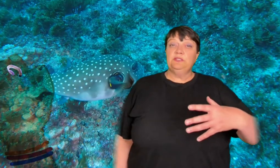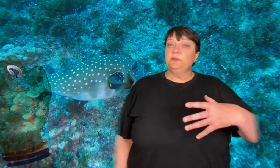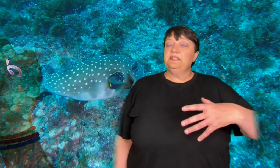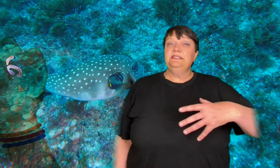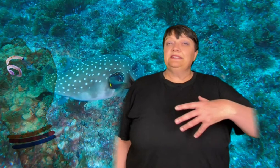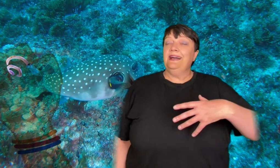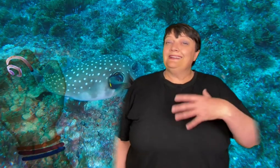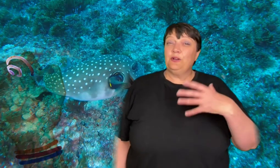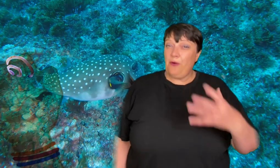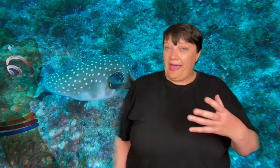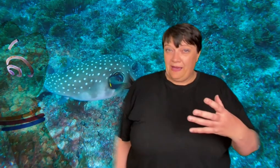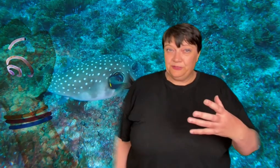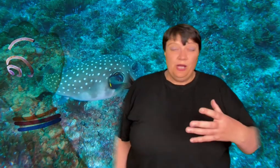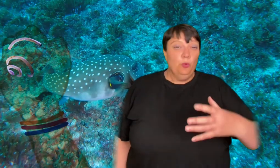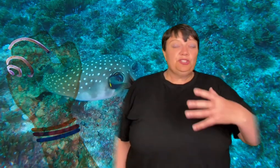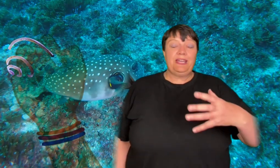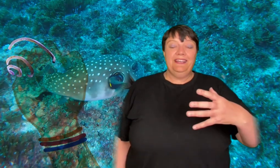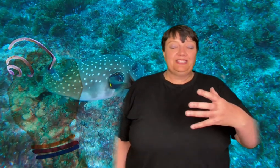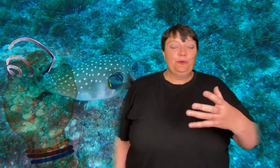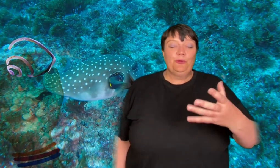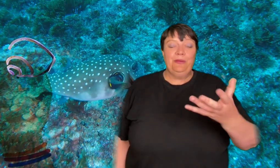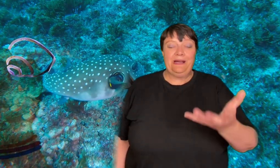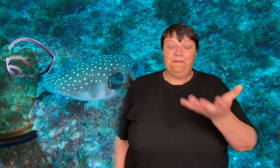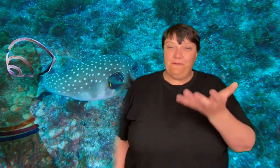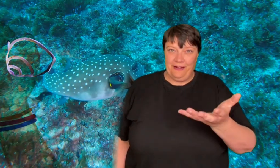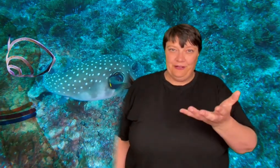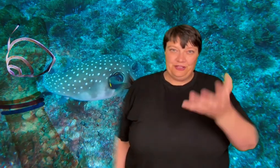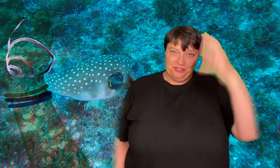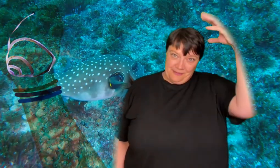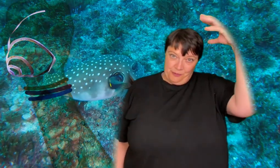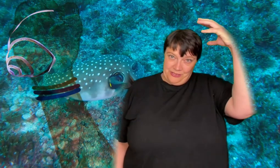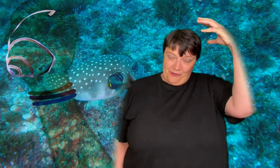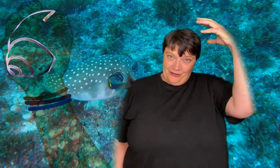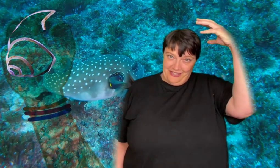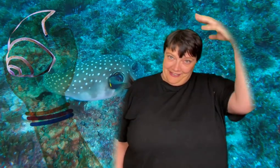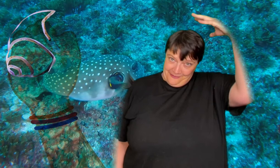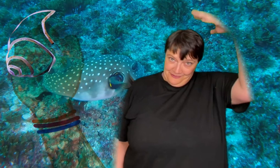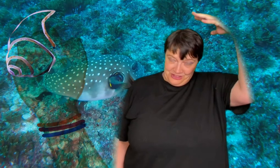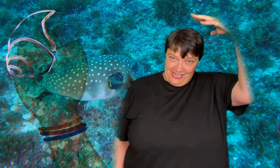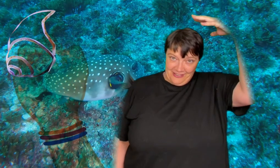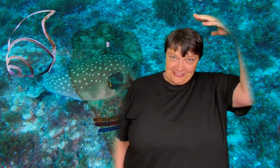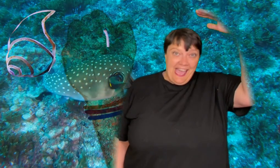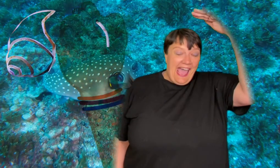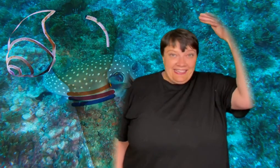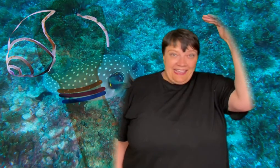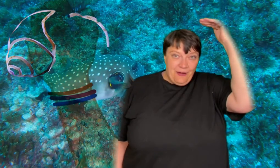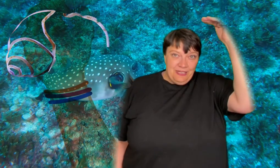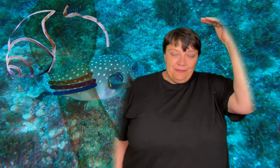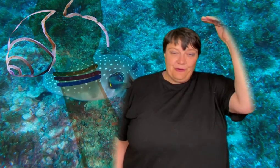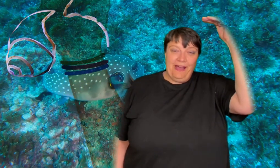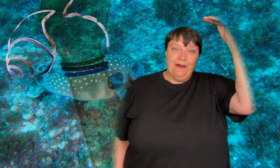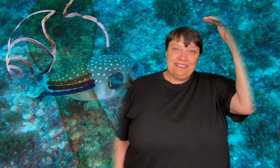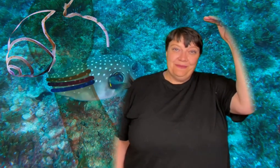also see it with things like crabs which occasionally will pick up fire urchins and put them on their shells and